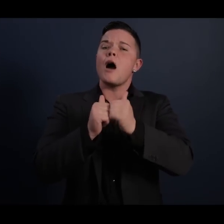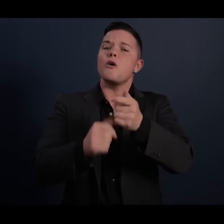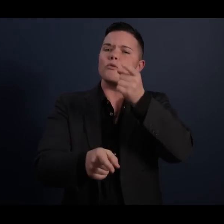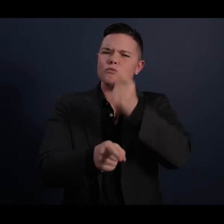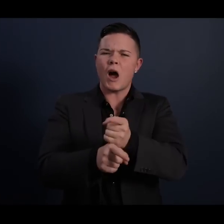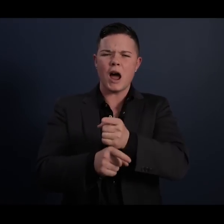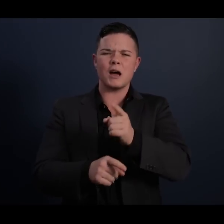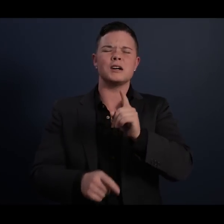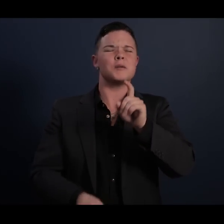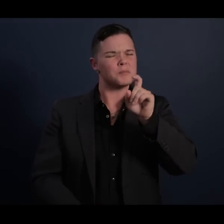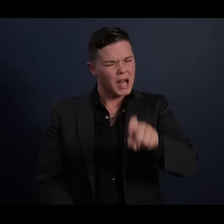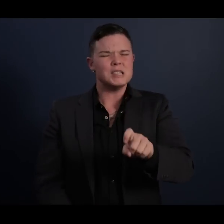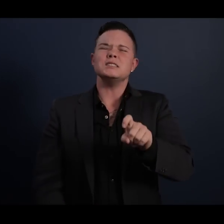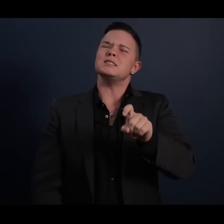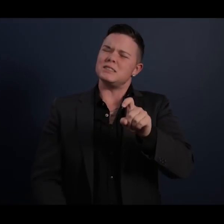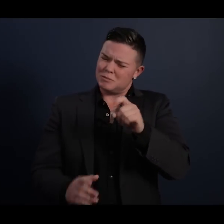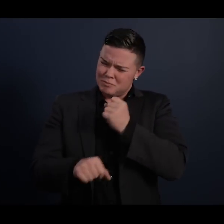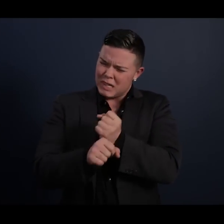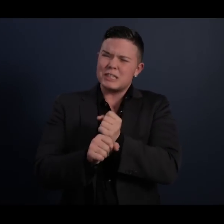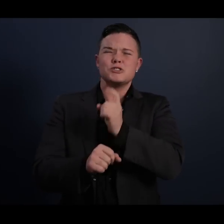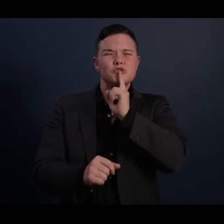also be chiseled in the law and institutions.